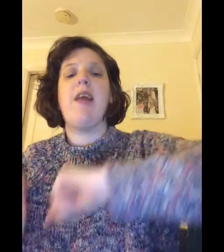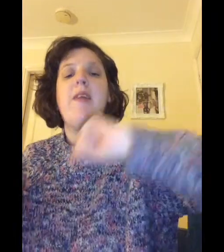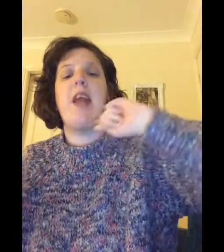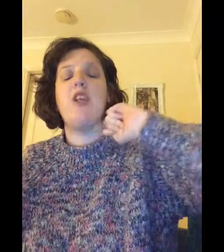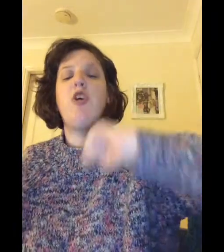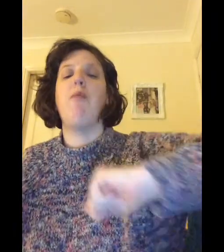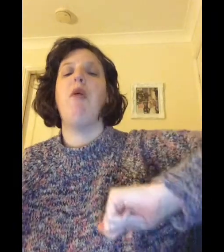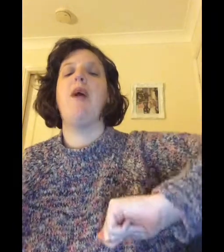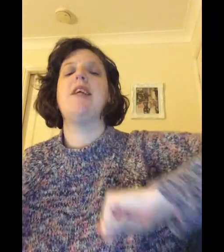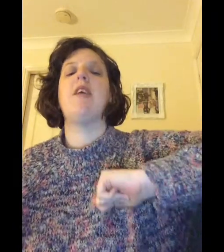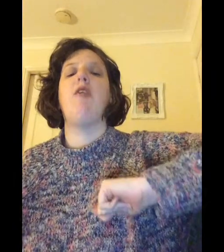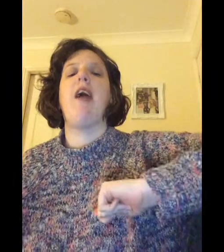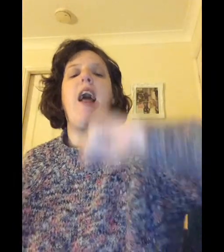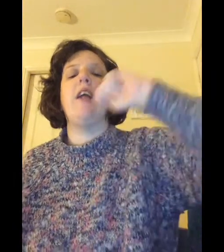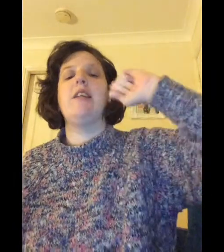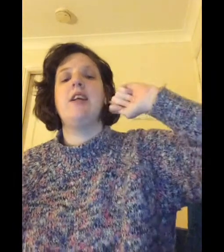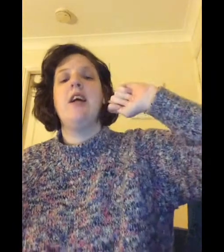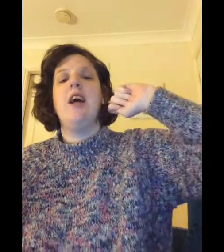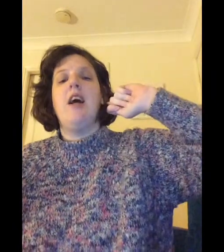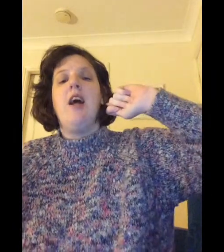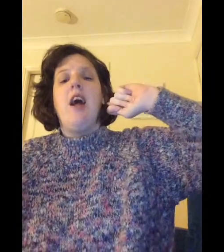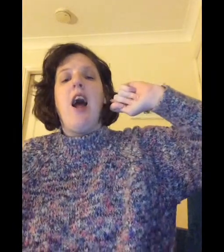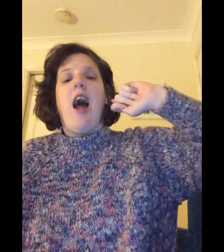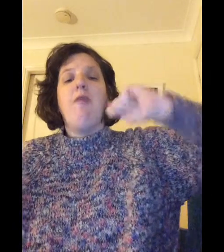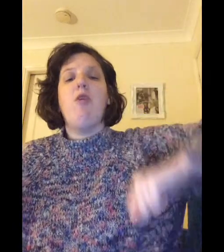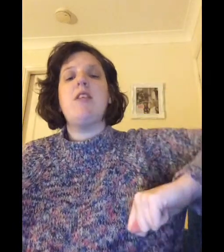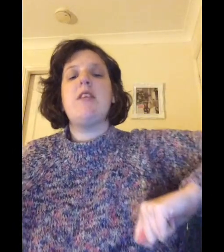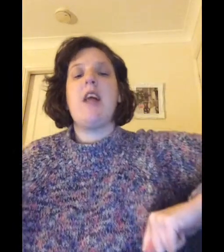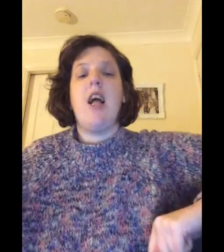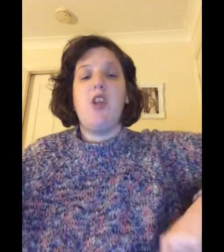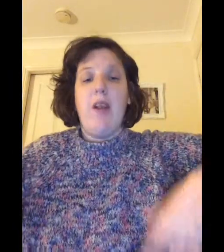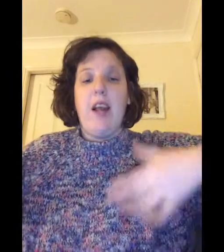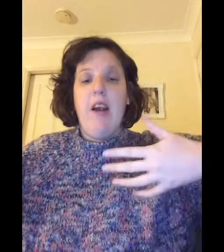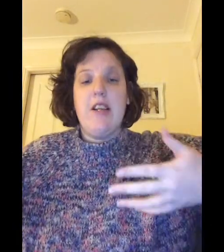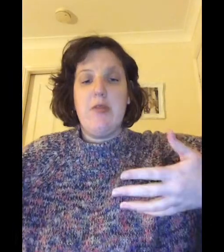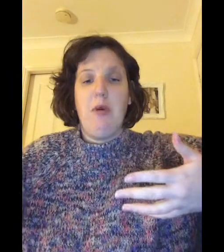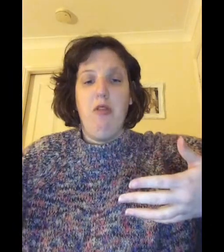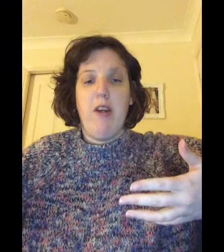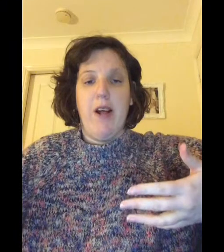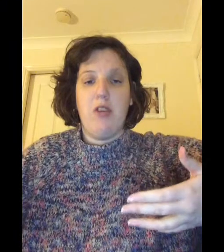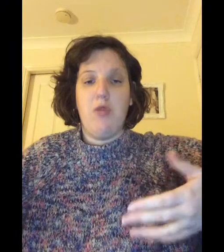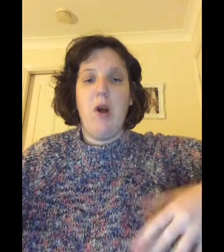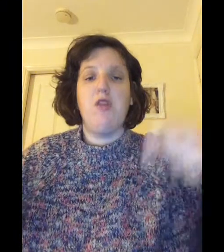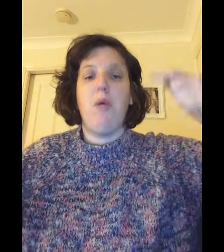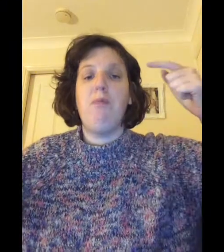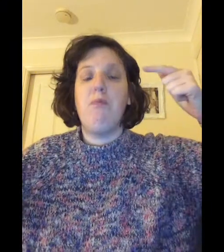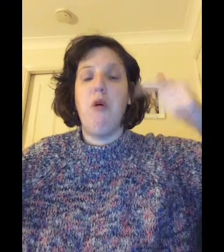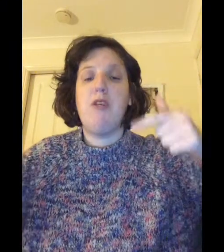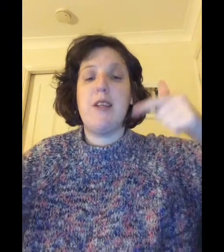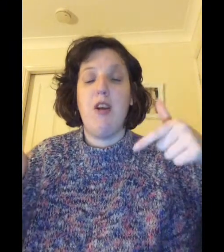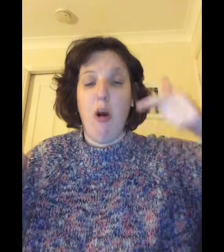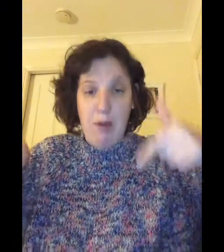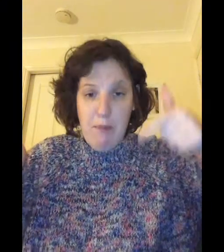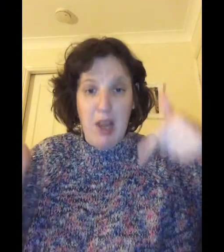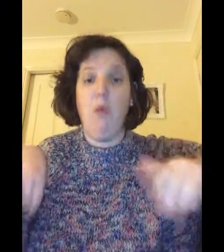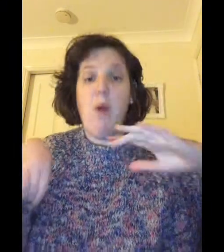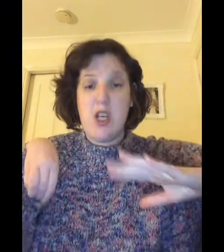in the next couple of weeks sorry and i'm going to start doing character profiles as well so put comment below which